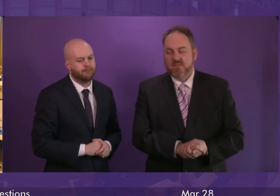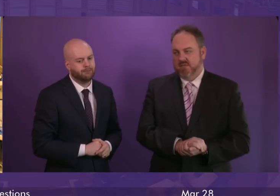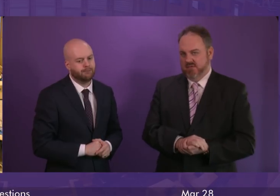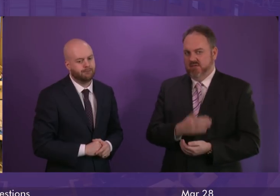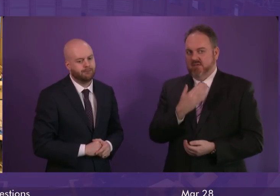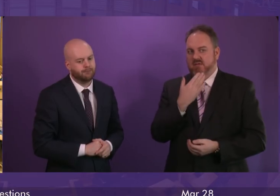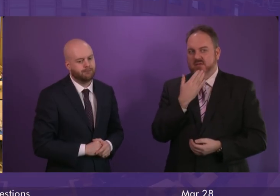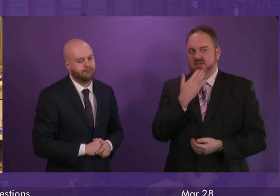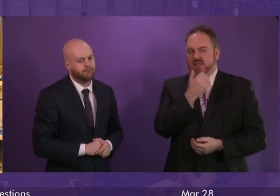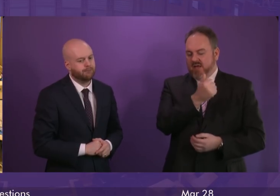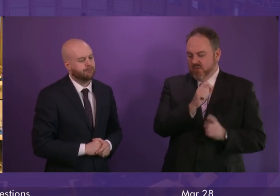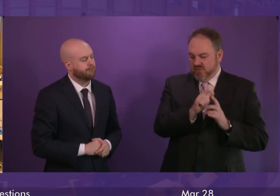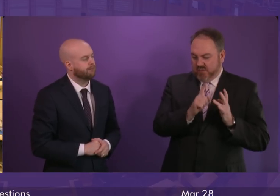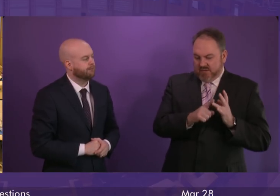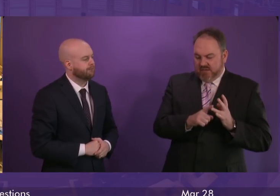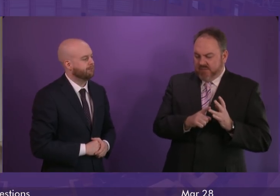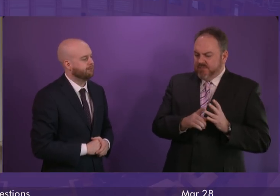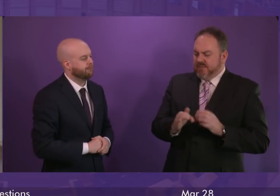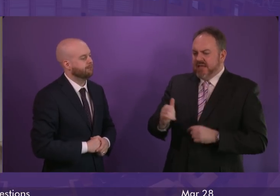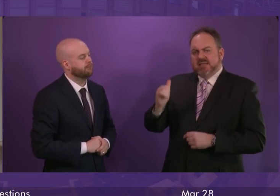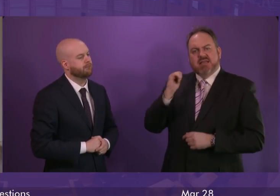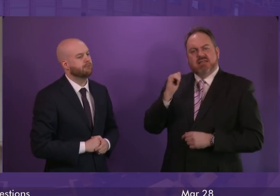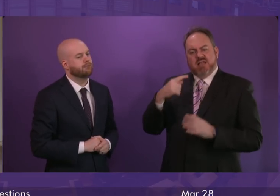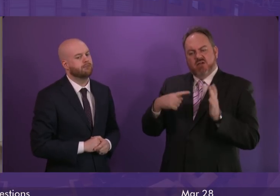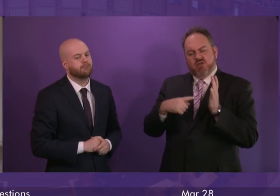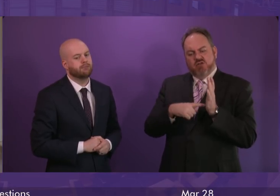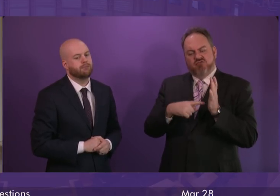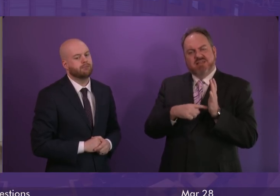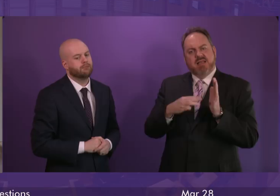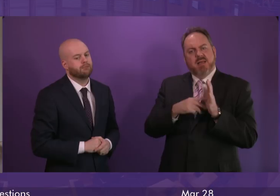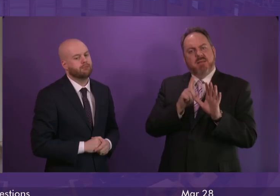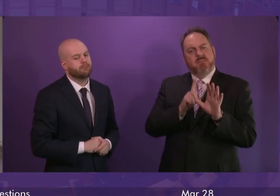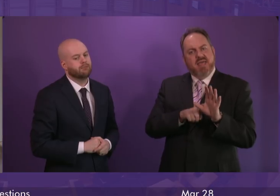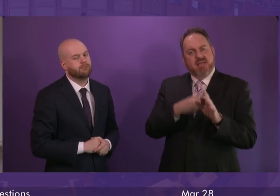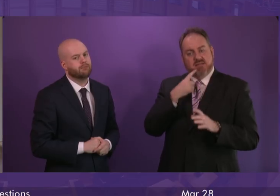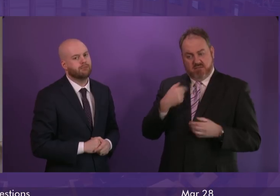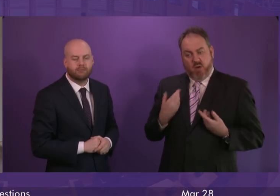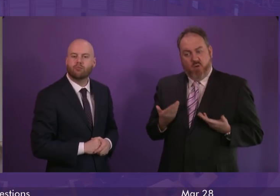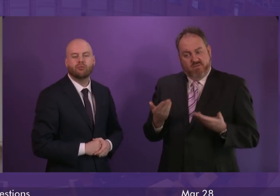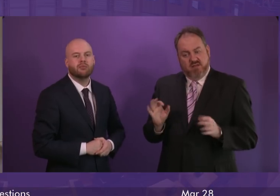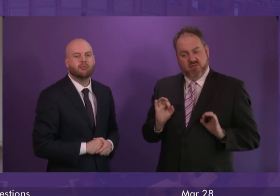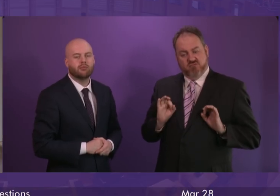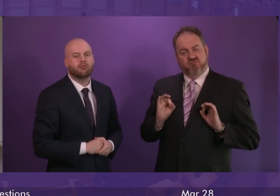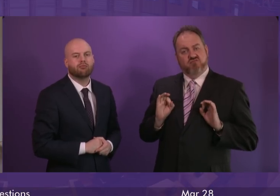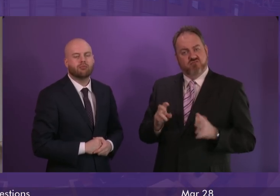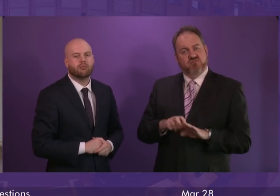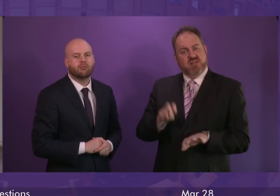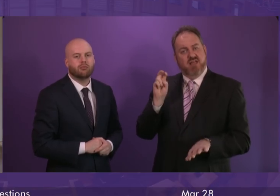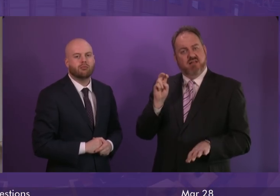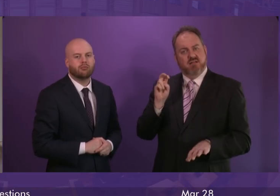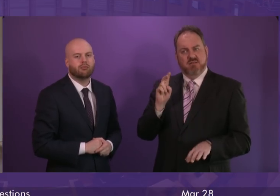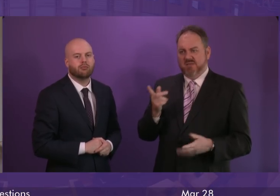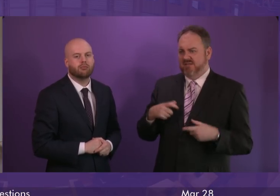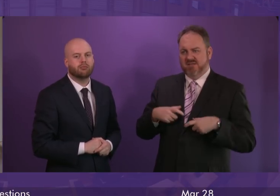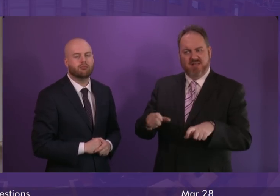Runa Mackay. Thank you, Presiding Officer. Yesterday, Theresa May offered up her own resignation as an attempt to win support for her deal, and even that